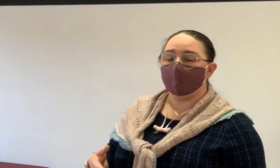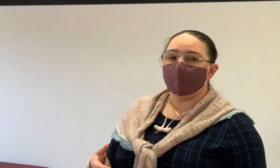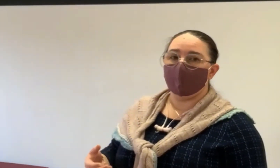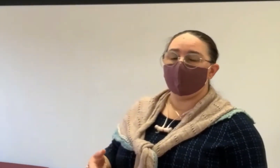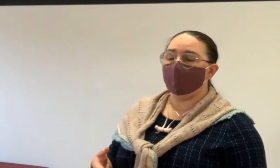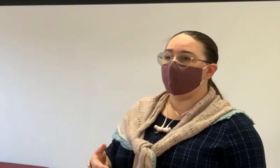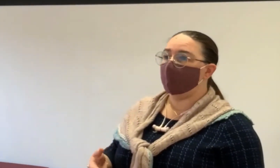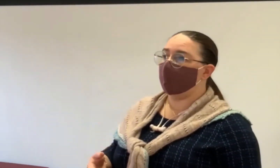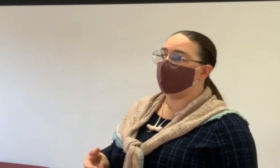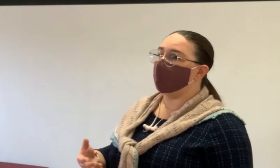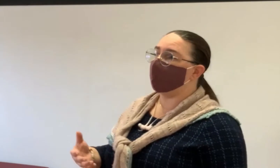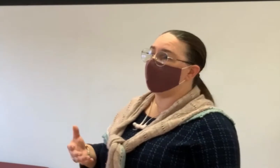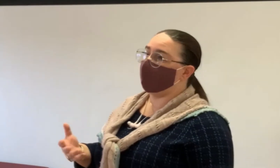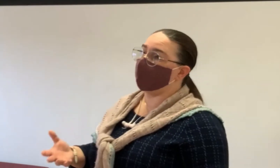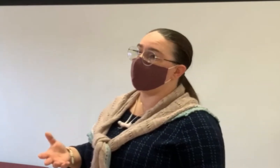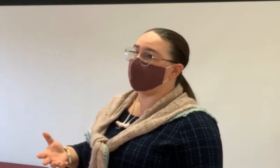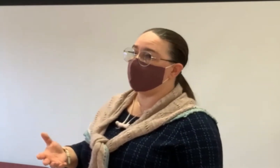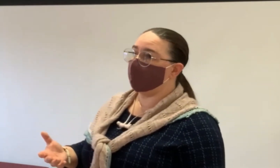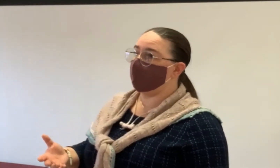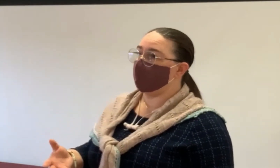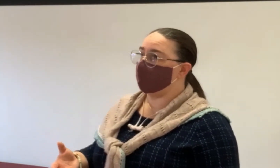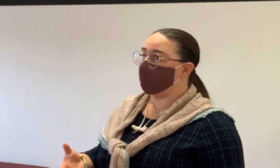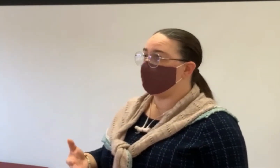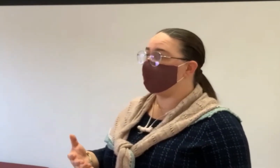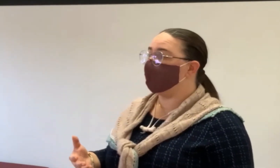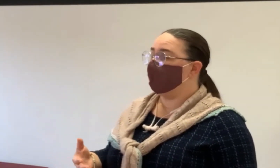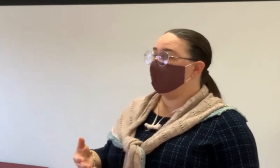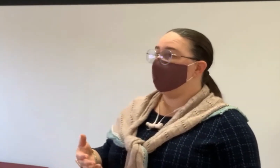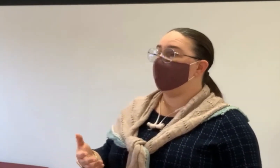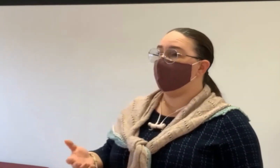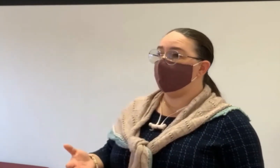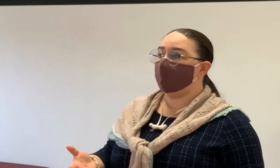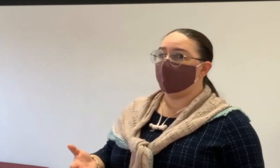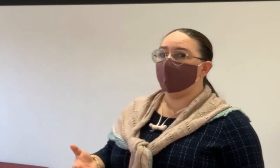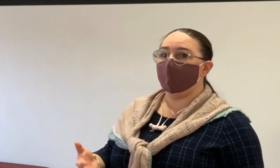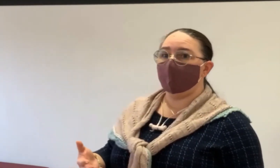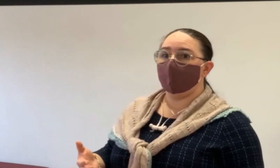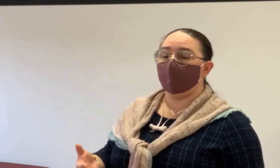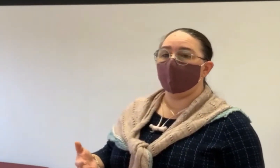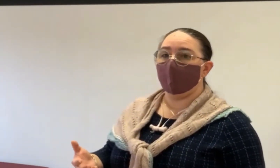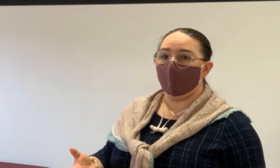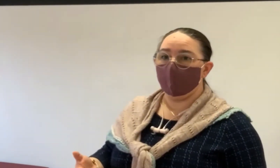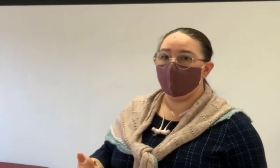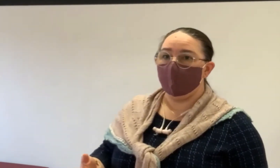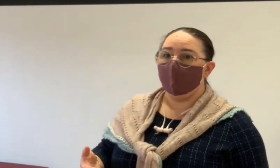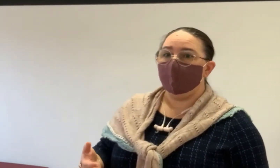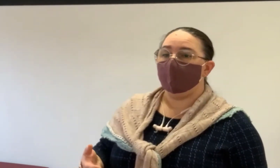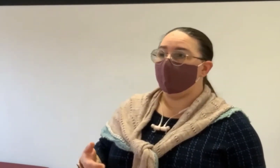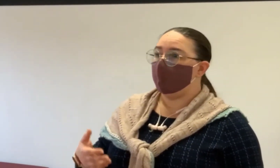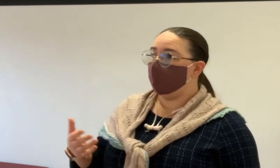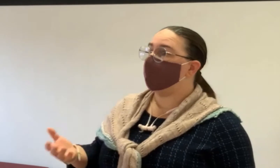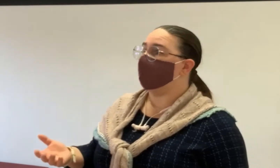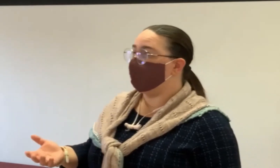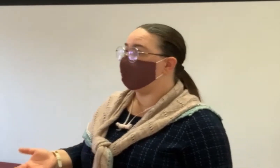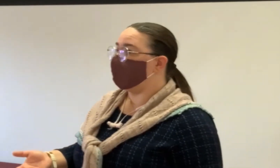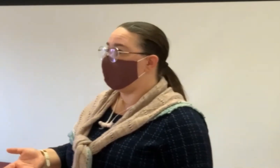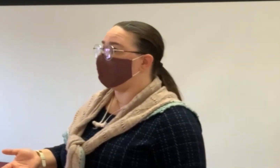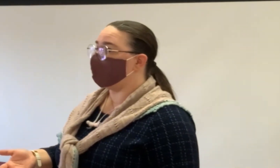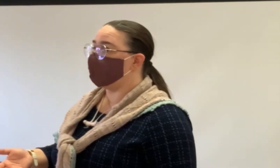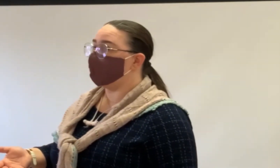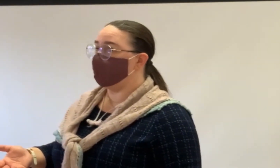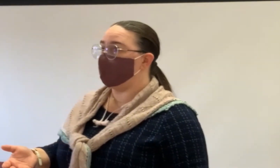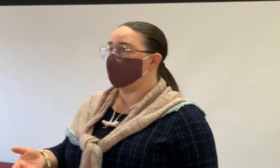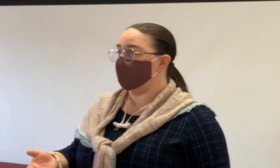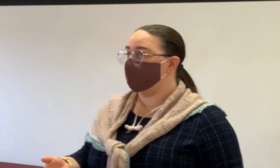these days you may have a lot more equity than you think because values have been going up very quickly over the